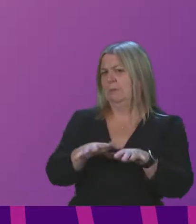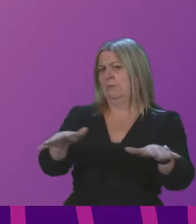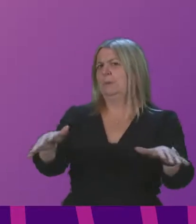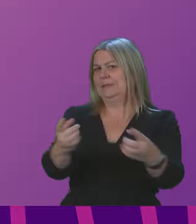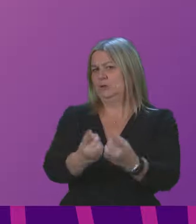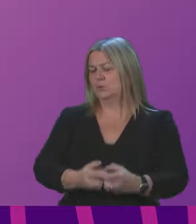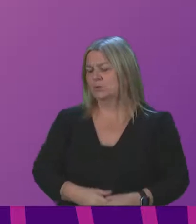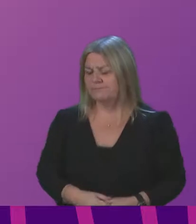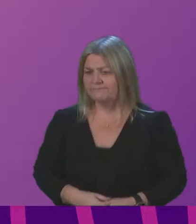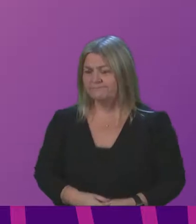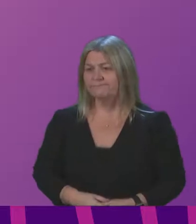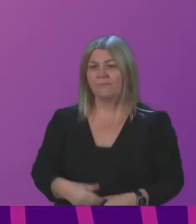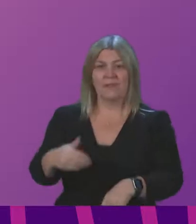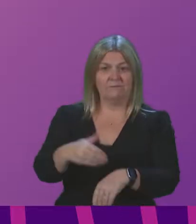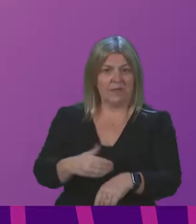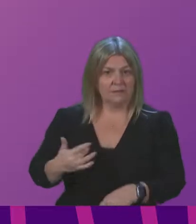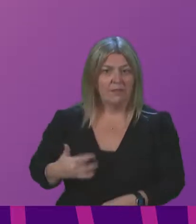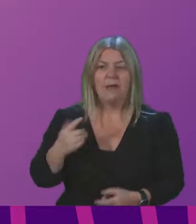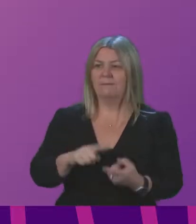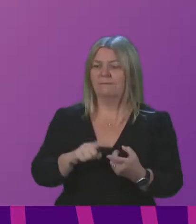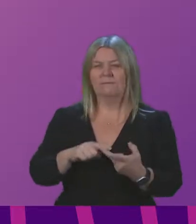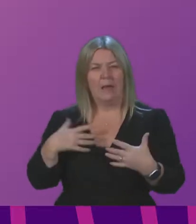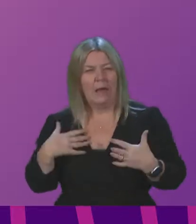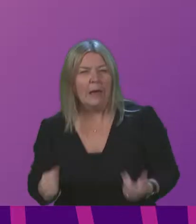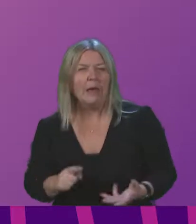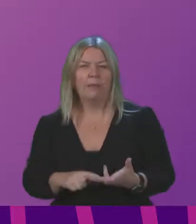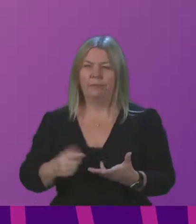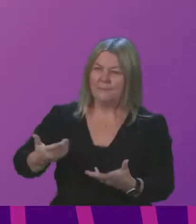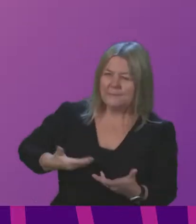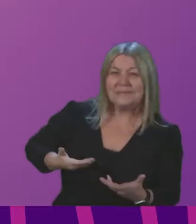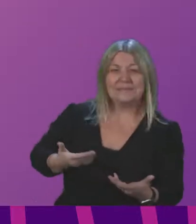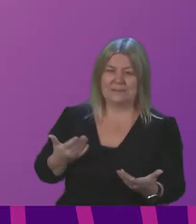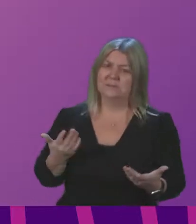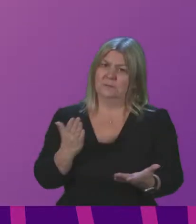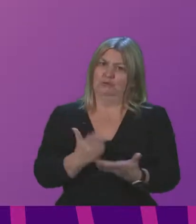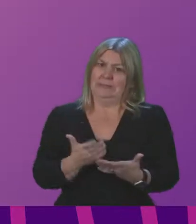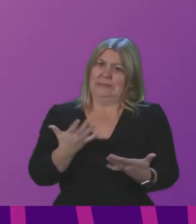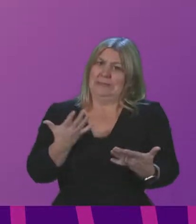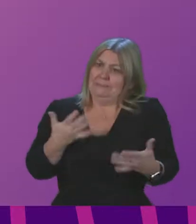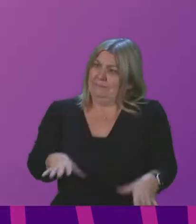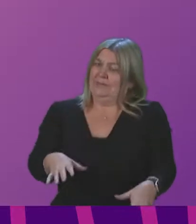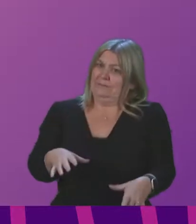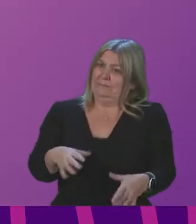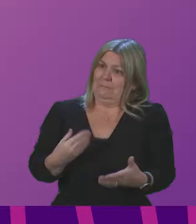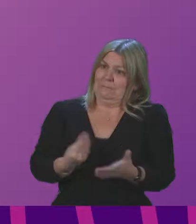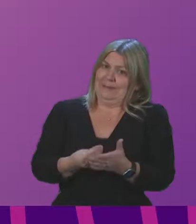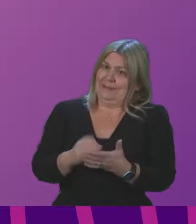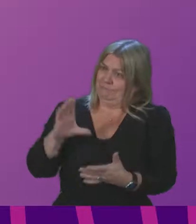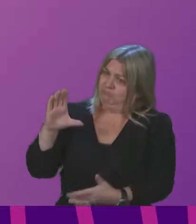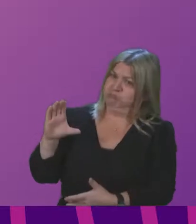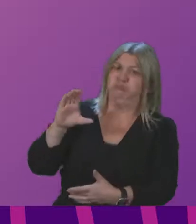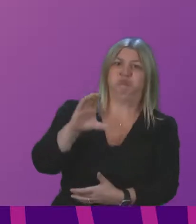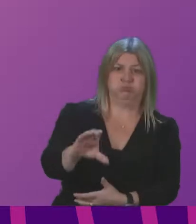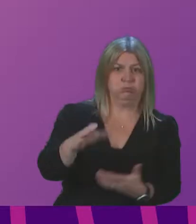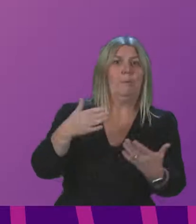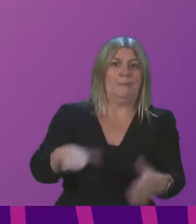We have the impact on our lives, health, jobs, businesses and the way we work. It has required an unprecedented level of public investment. That is why our